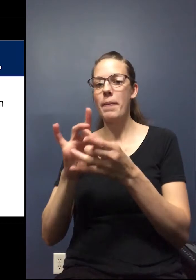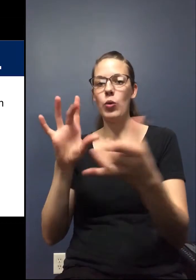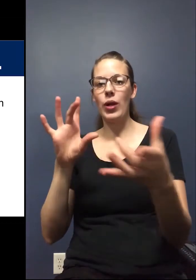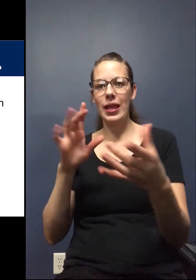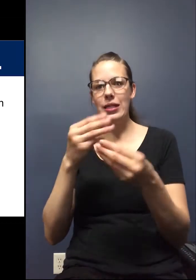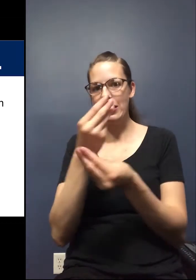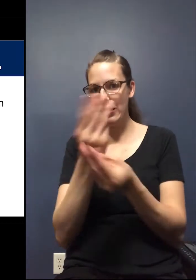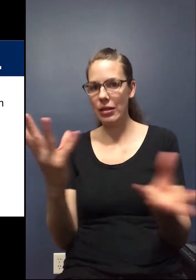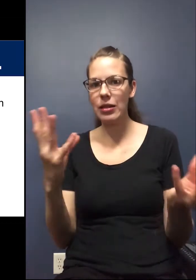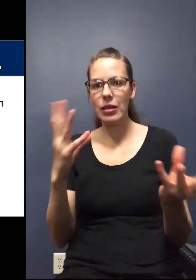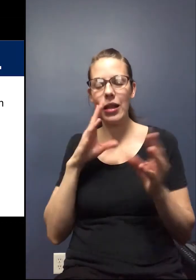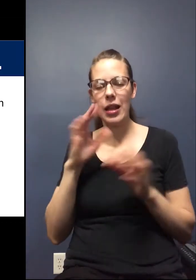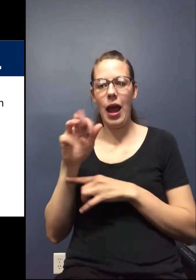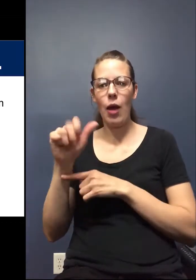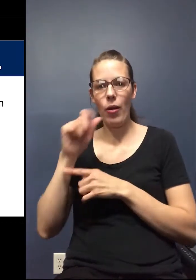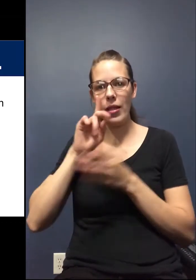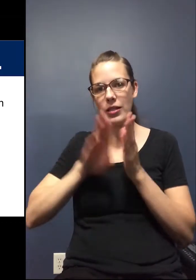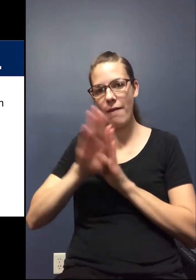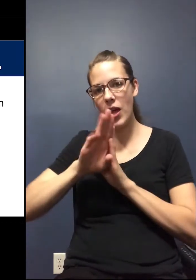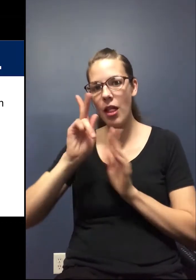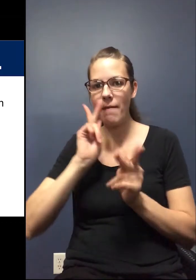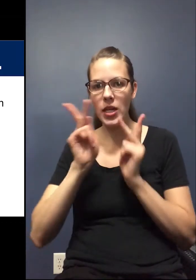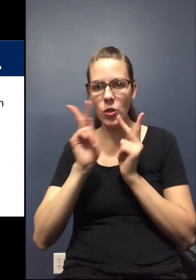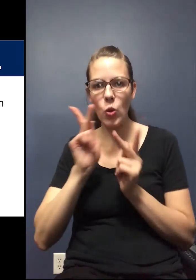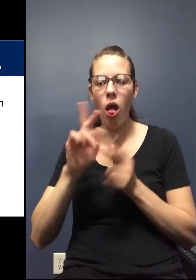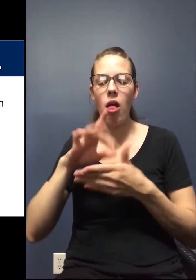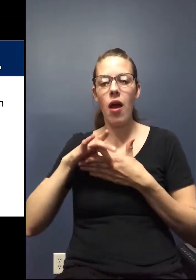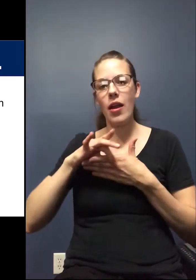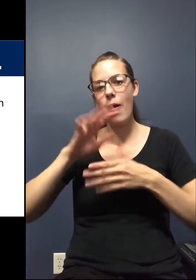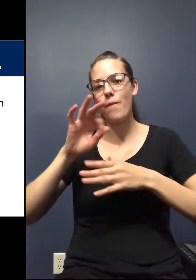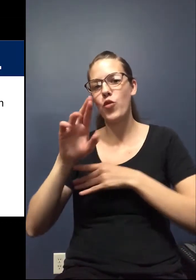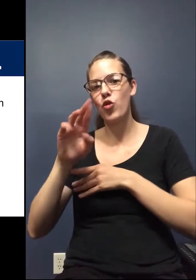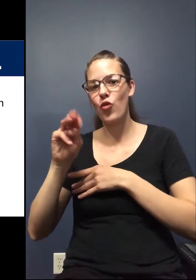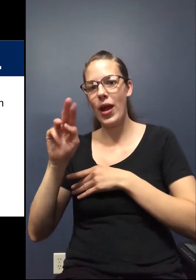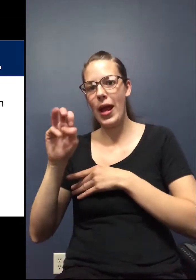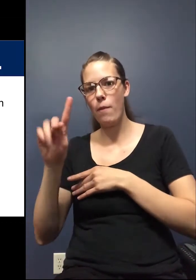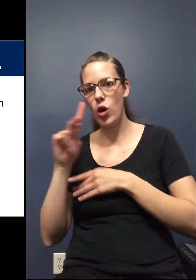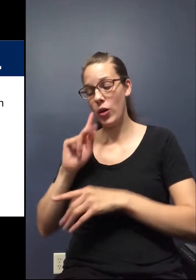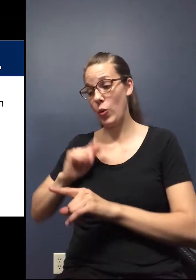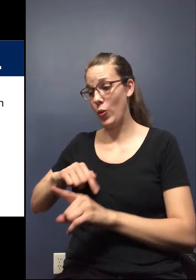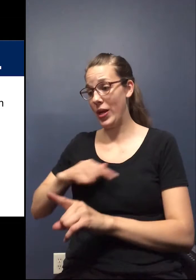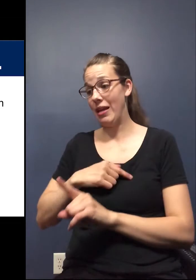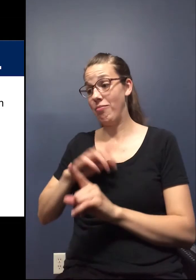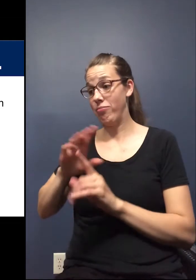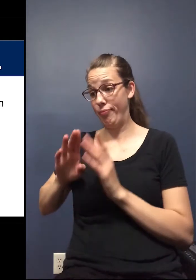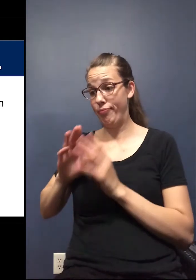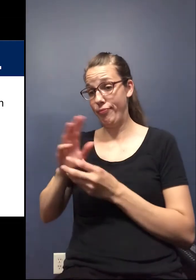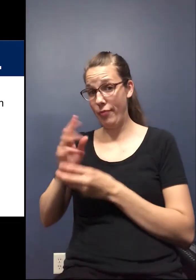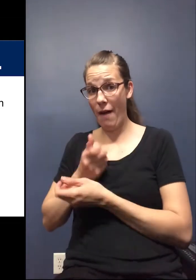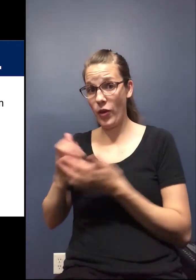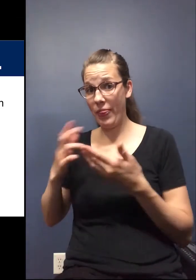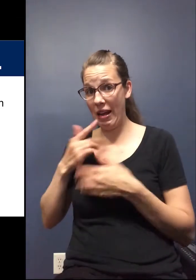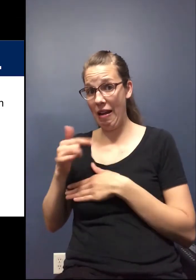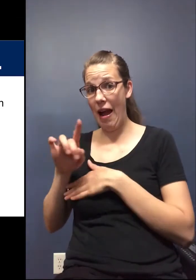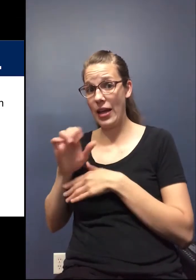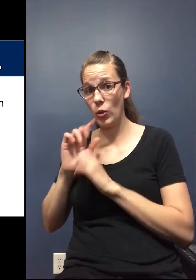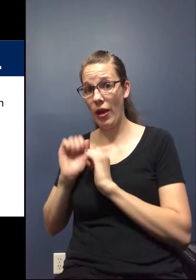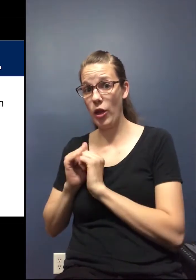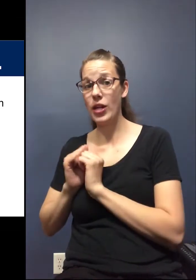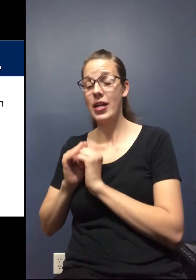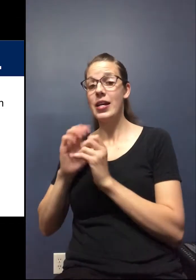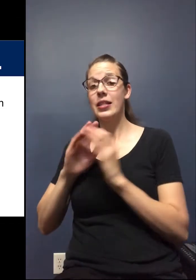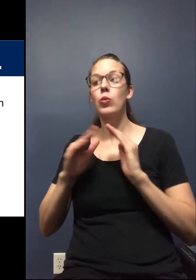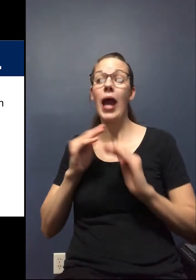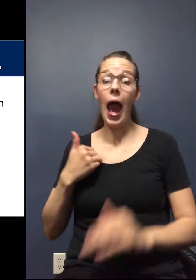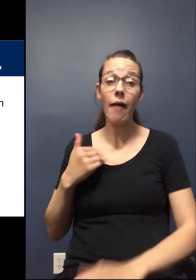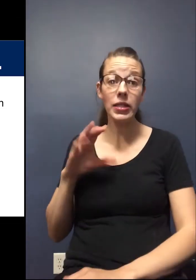in Iowa, and they developed a lot of the visual content and framework for when we put our guide together at the city. So, we also have a guide for